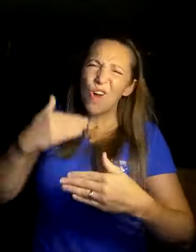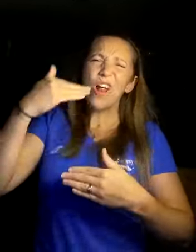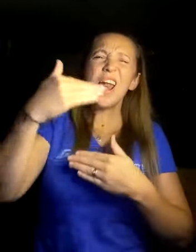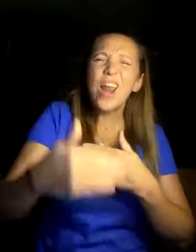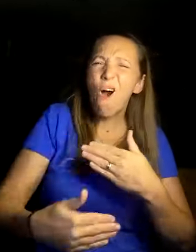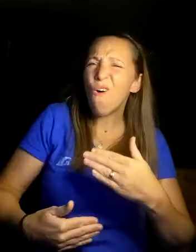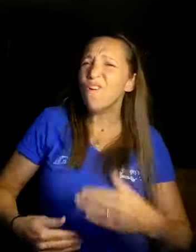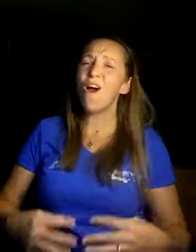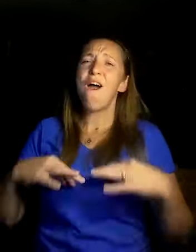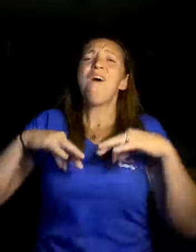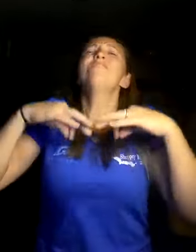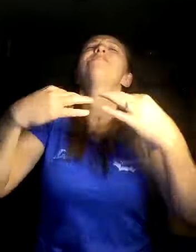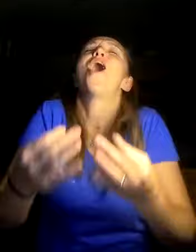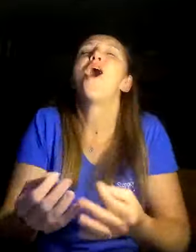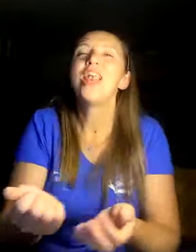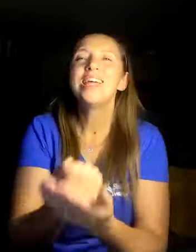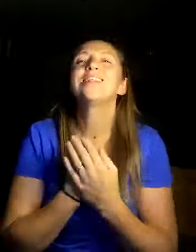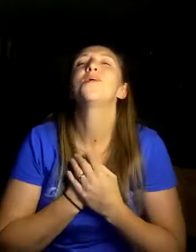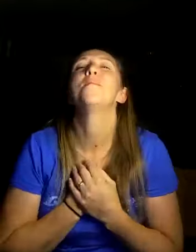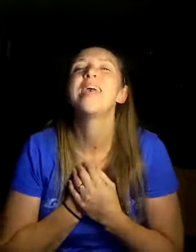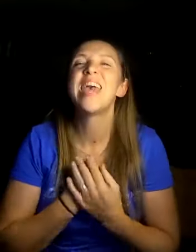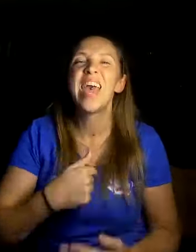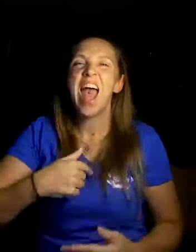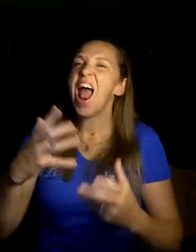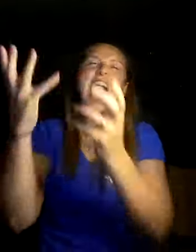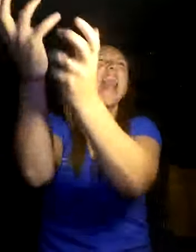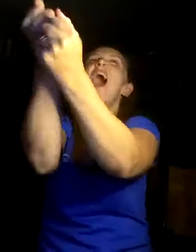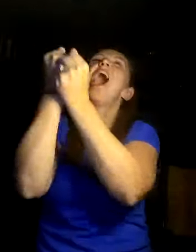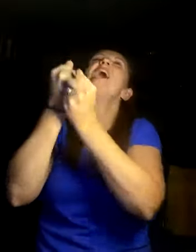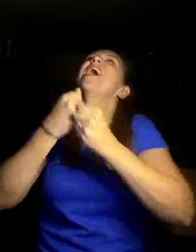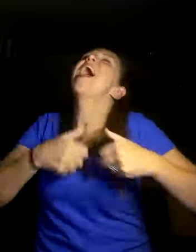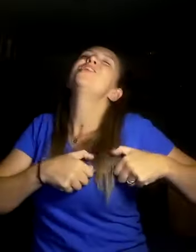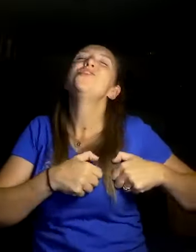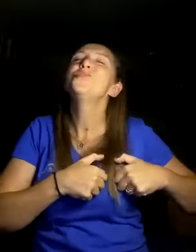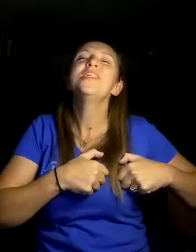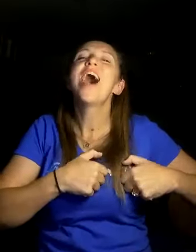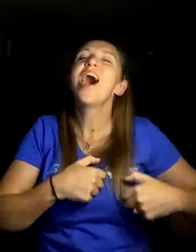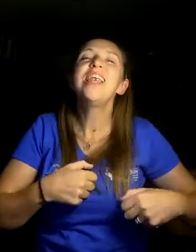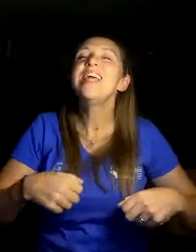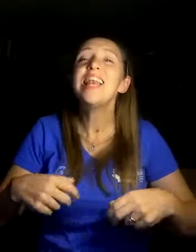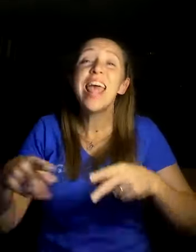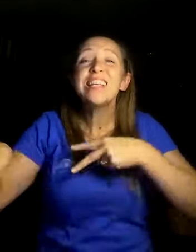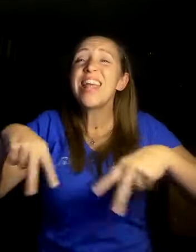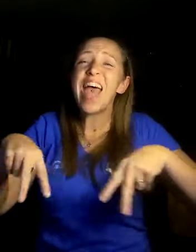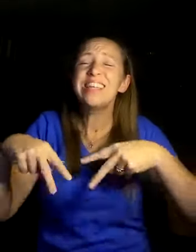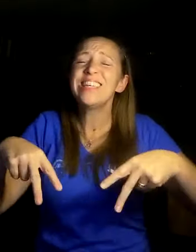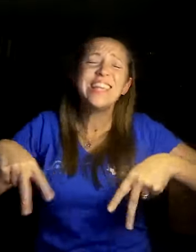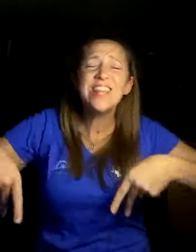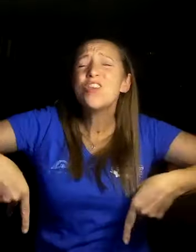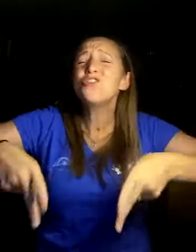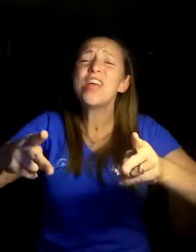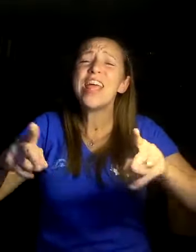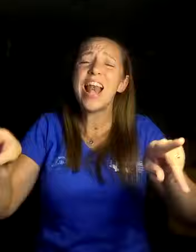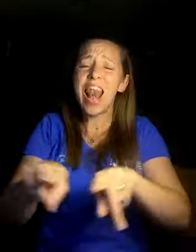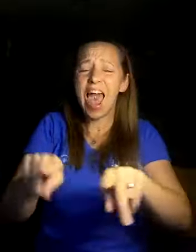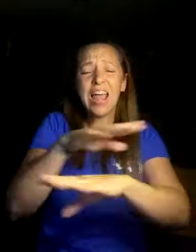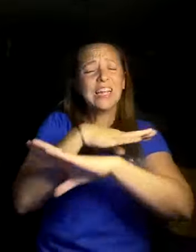and over Fall into me And I'll you darling Let's dance in the streets Like